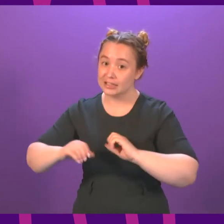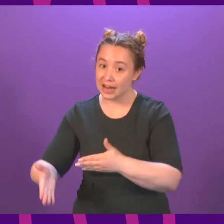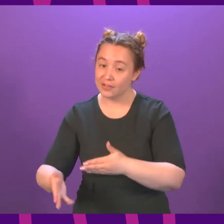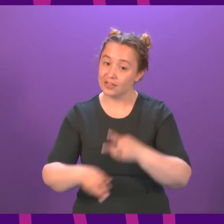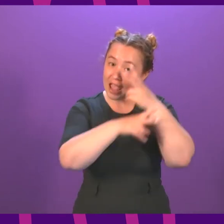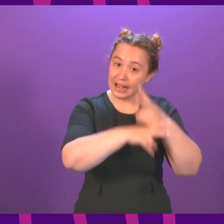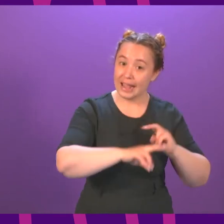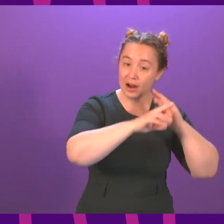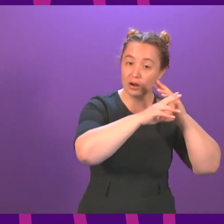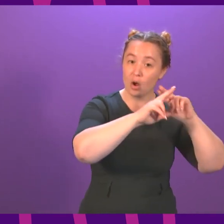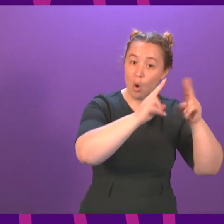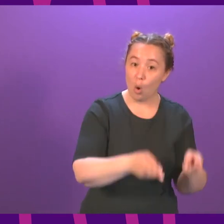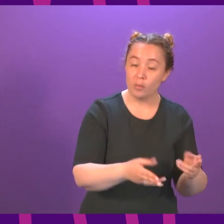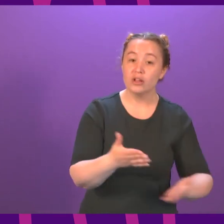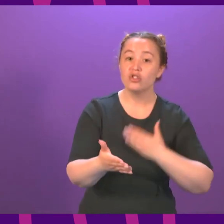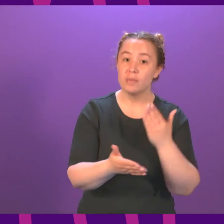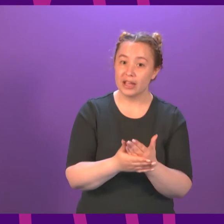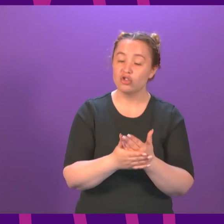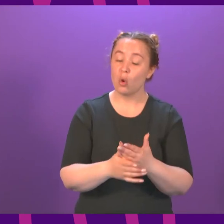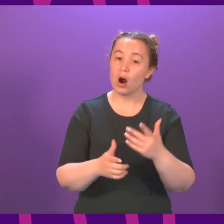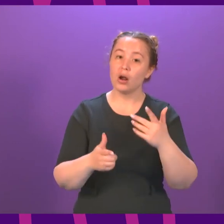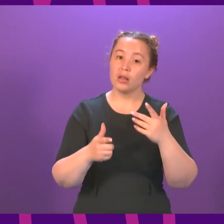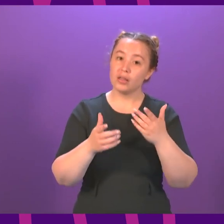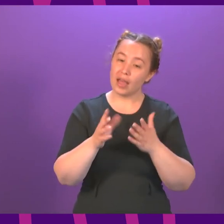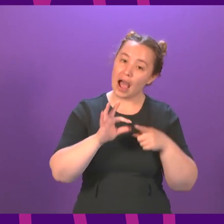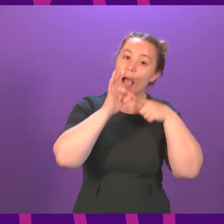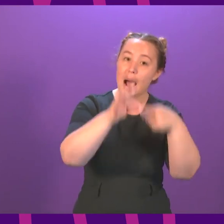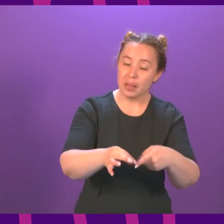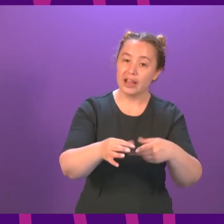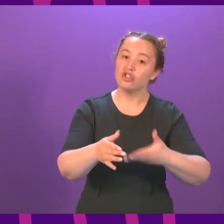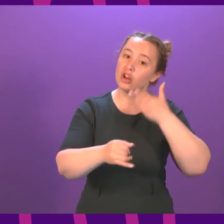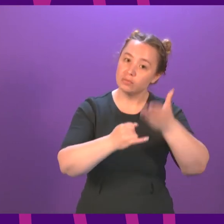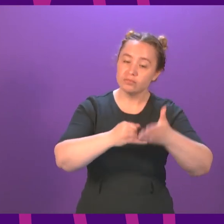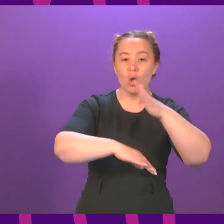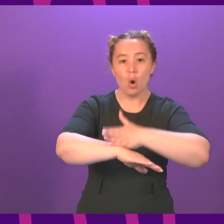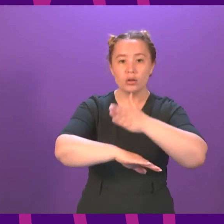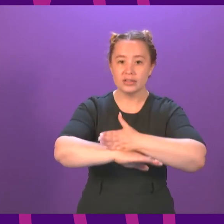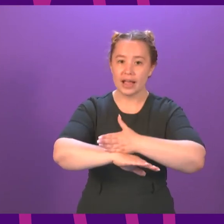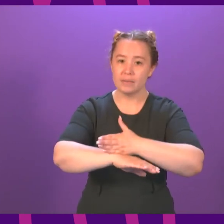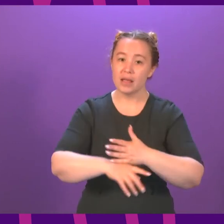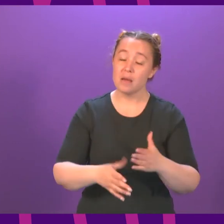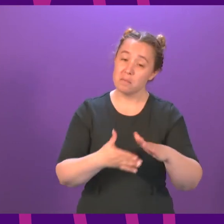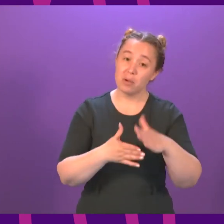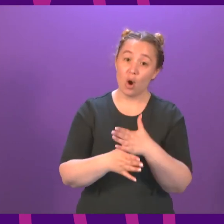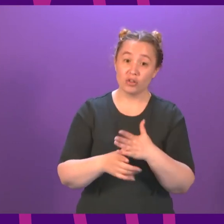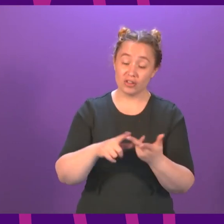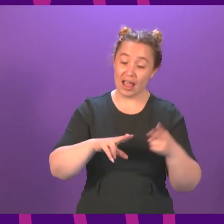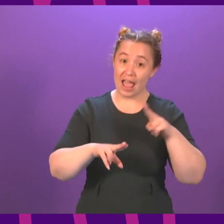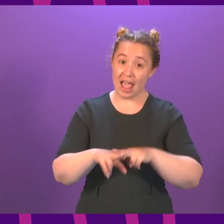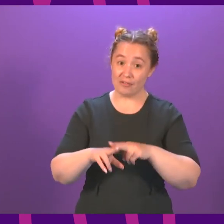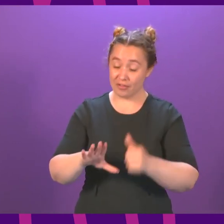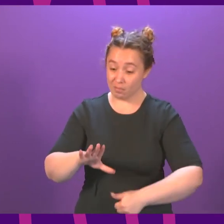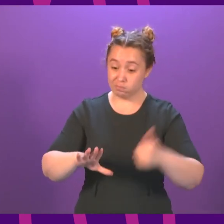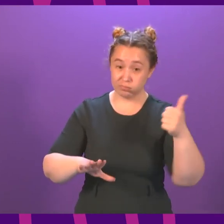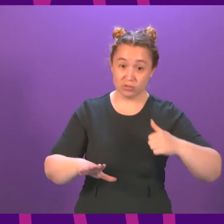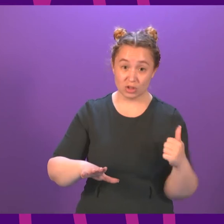any potential miscarriages of natural justice over this issue, especially given the life-changing consequences that